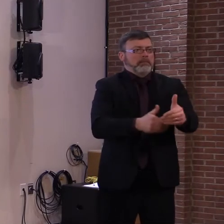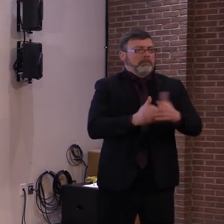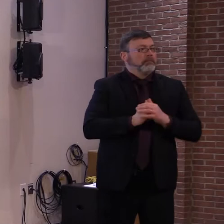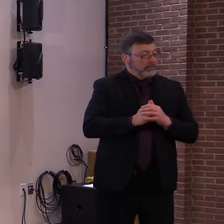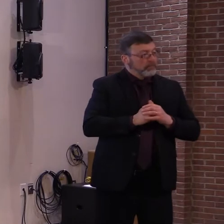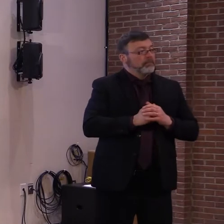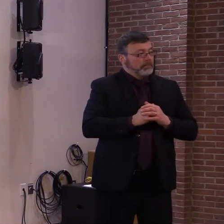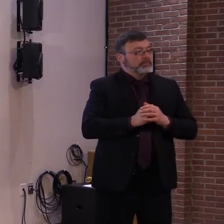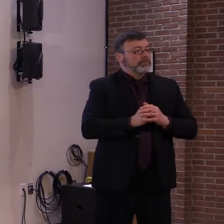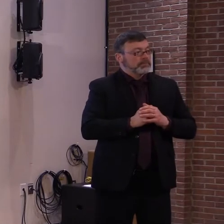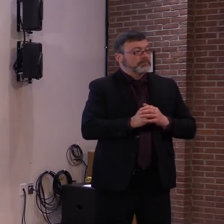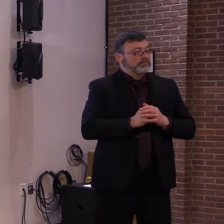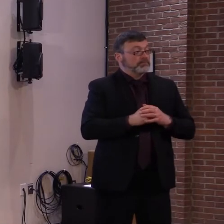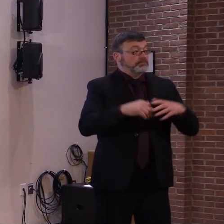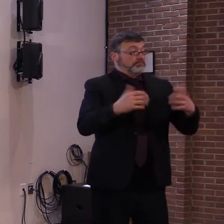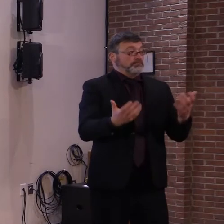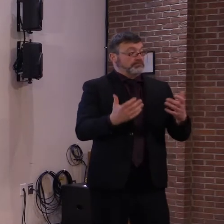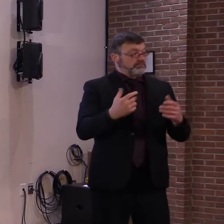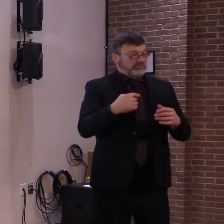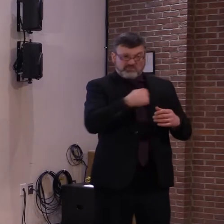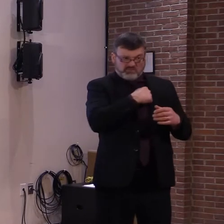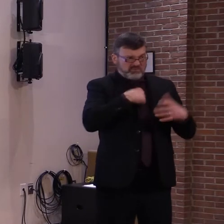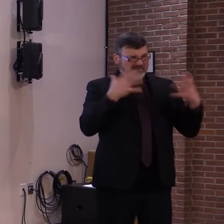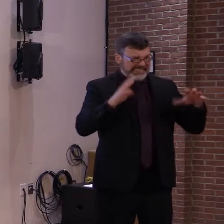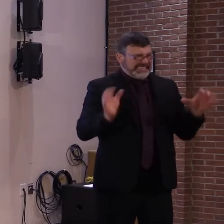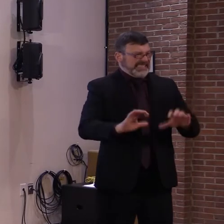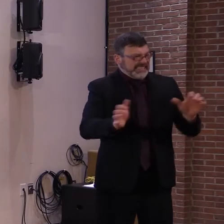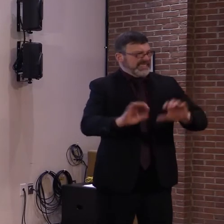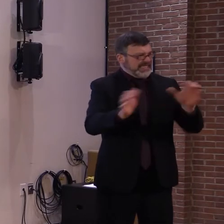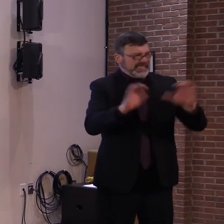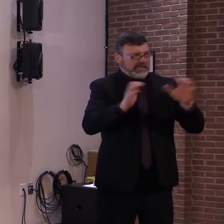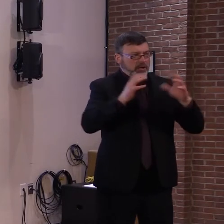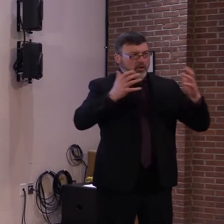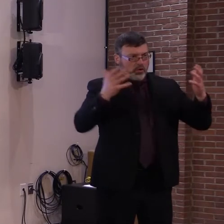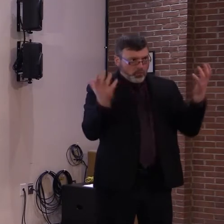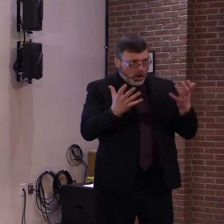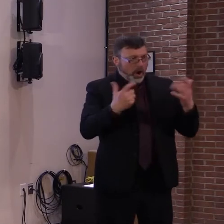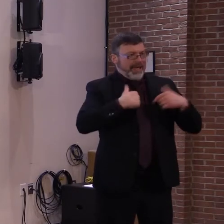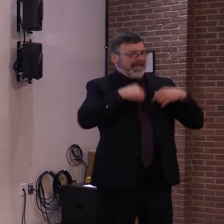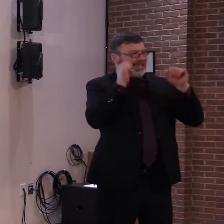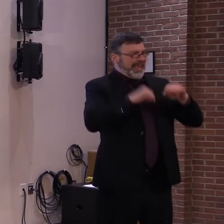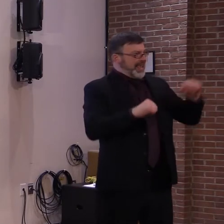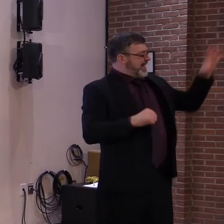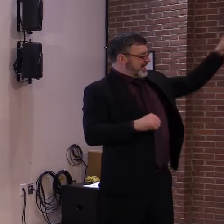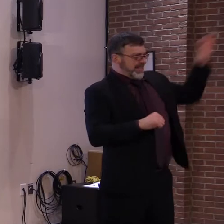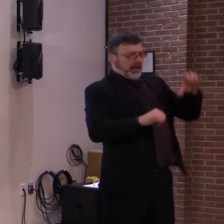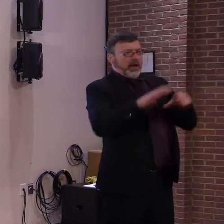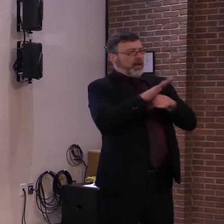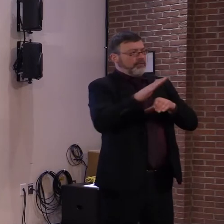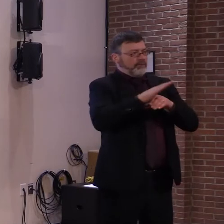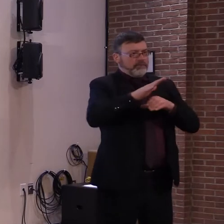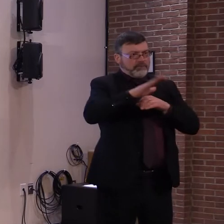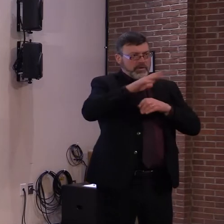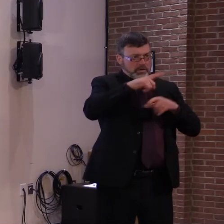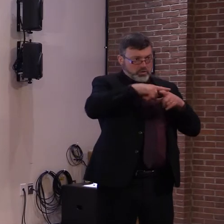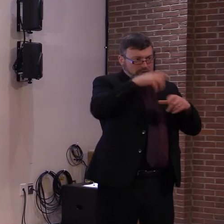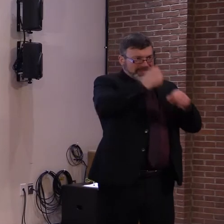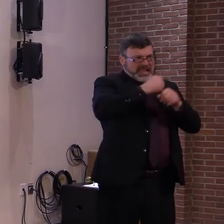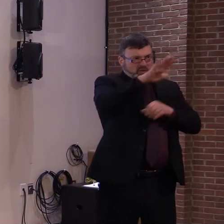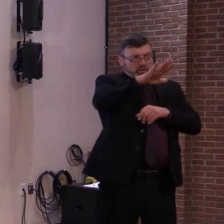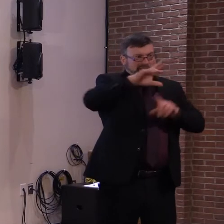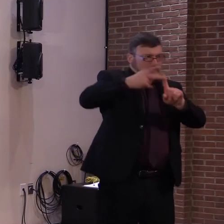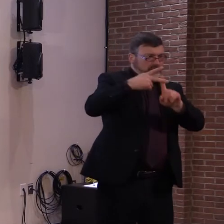supply for the second vaccine dose while we move through the initial vaccination dose